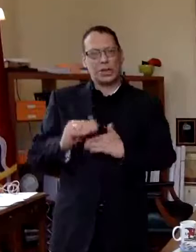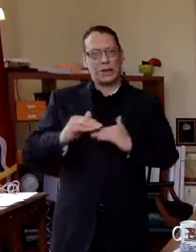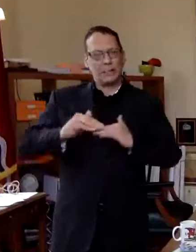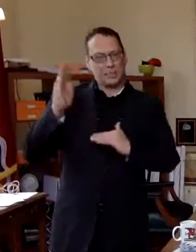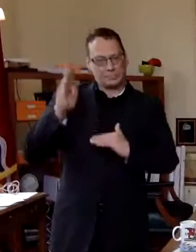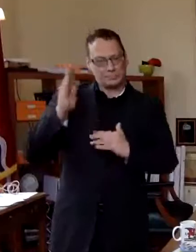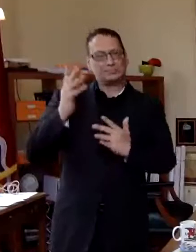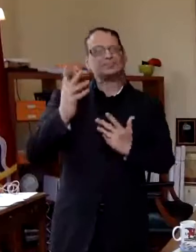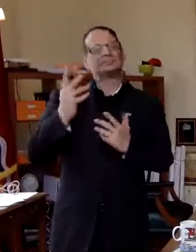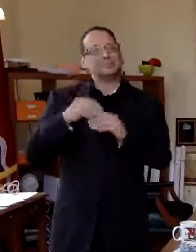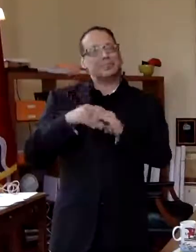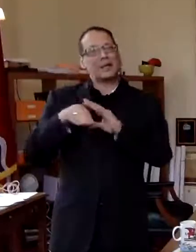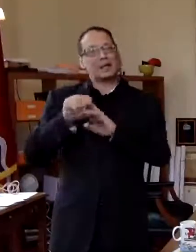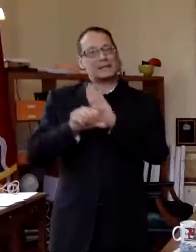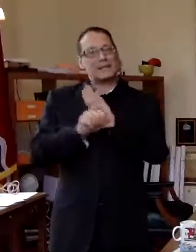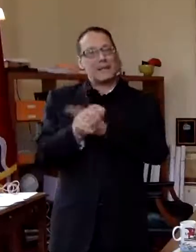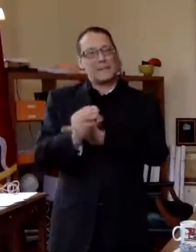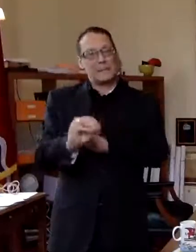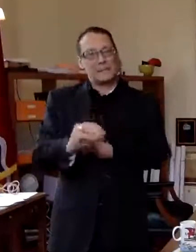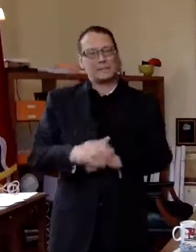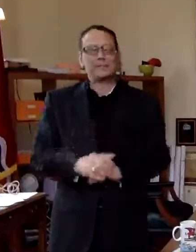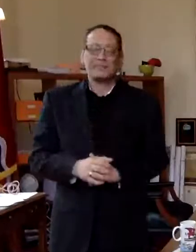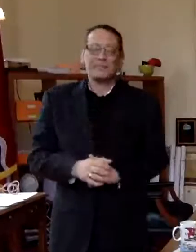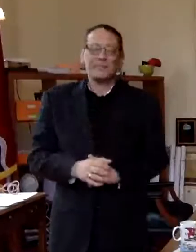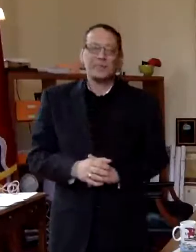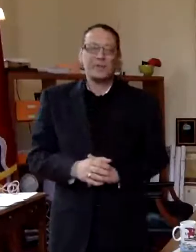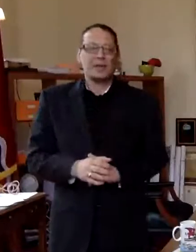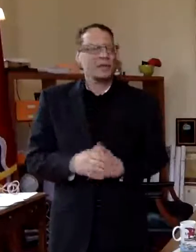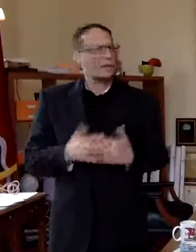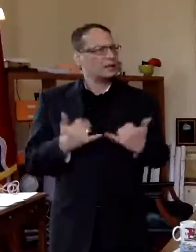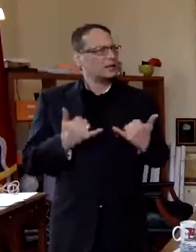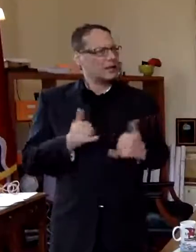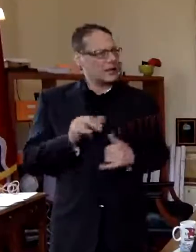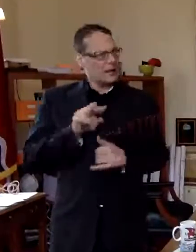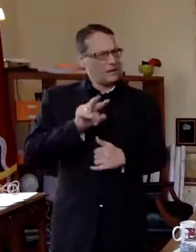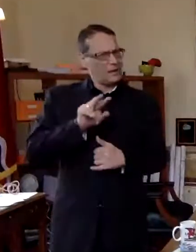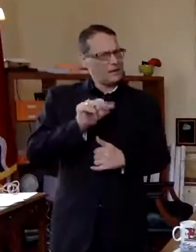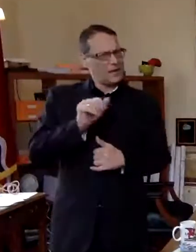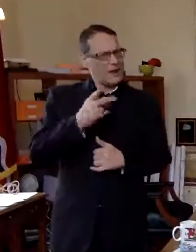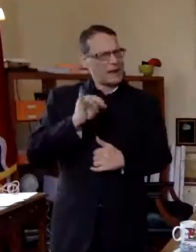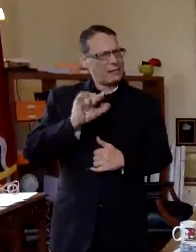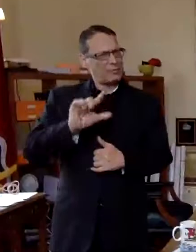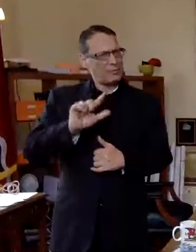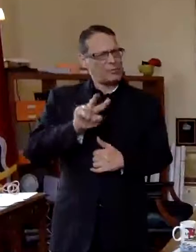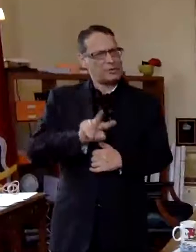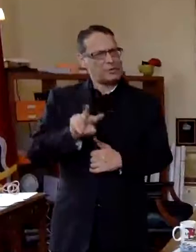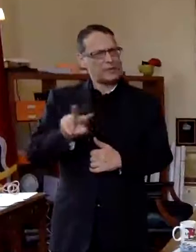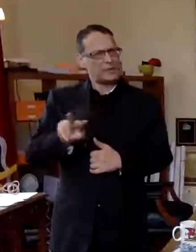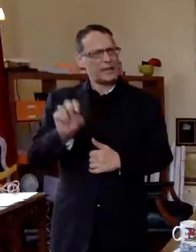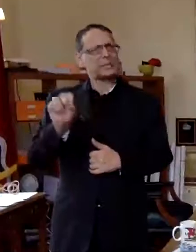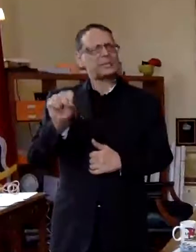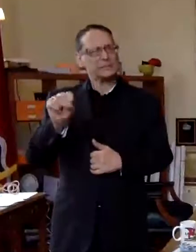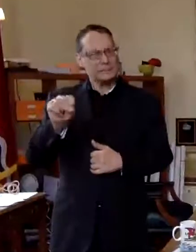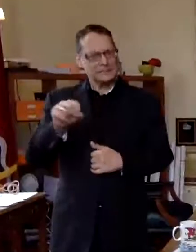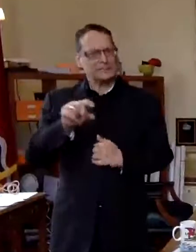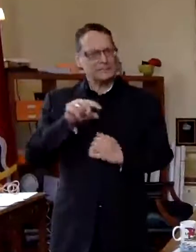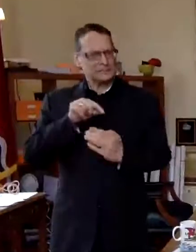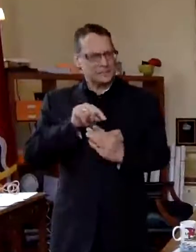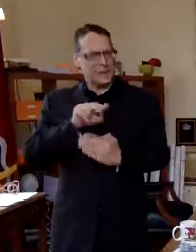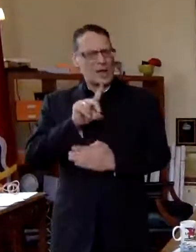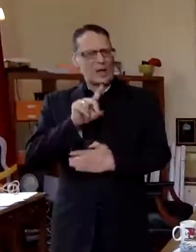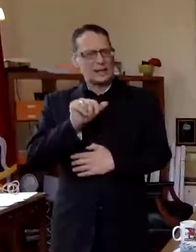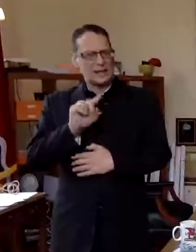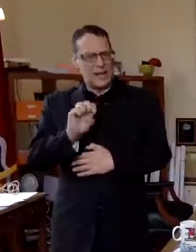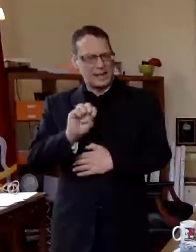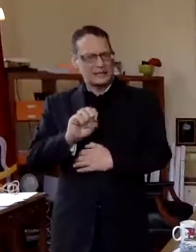in the state of missouri now this is today the 22nd it is today's the 22nd i'm just looking at the dates here so